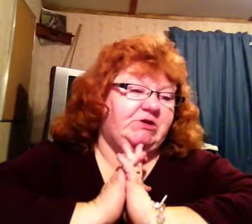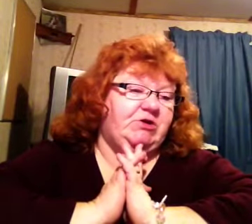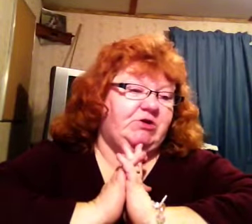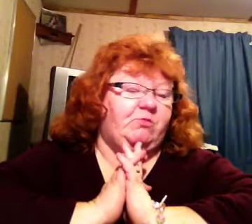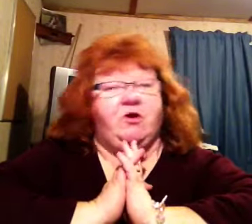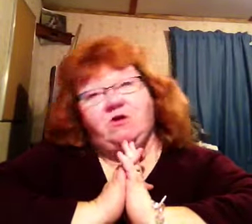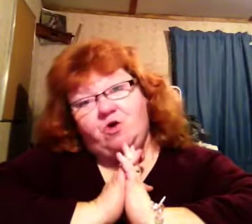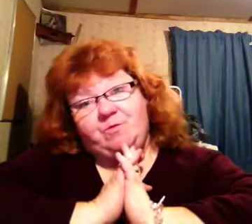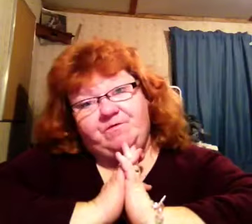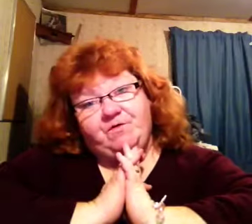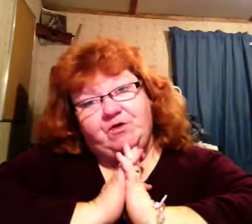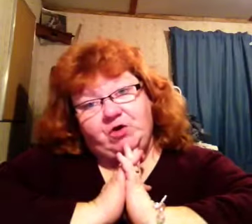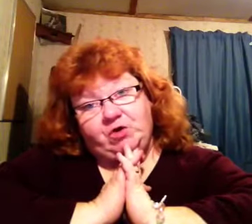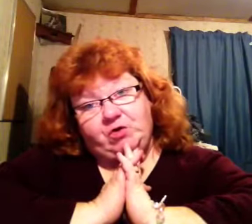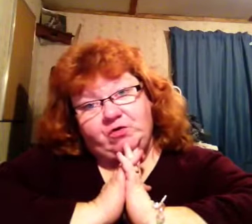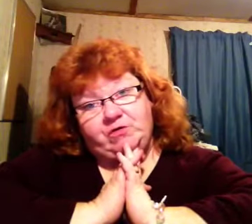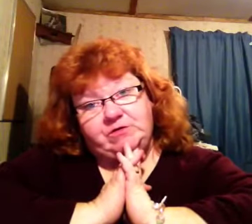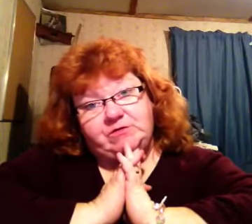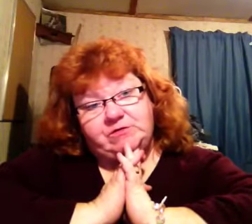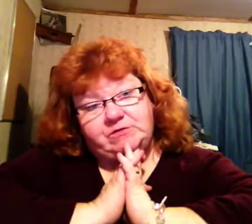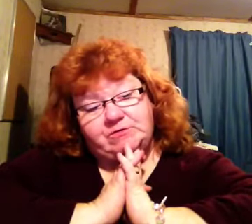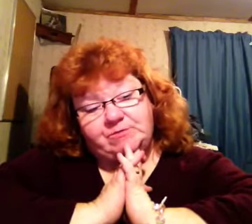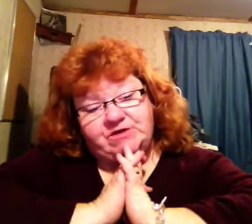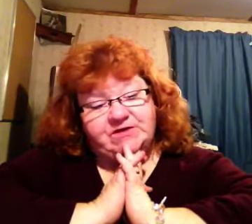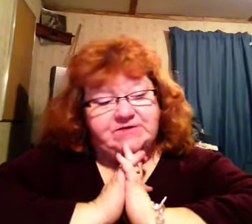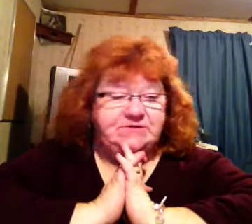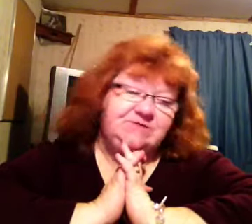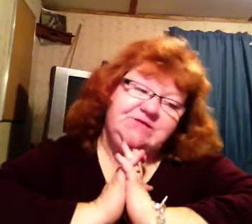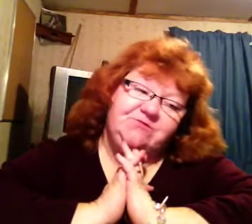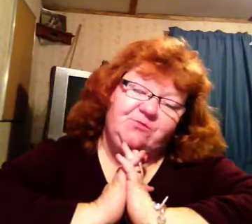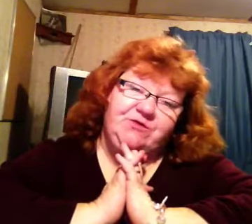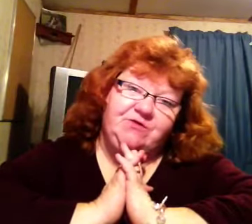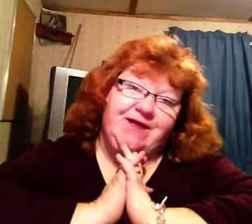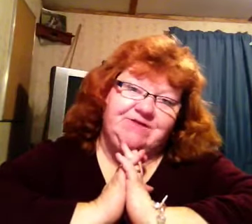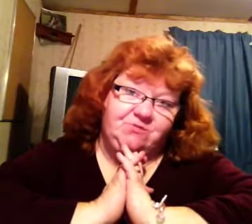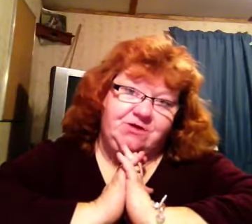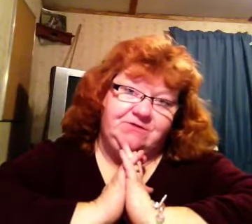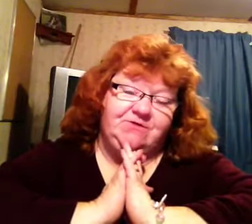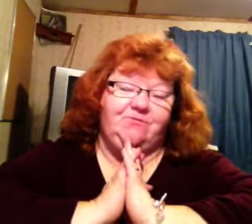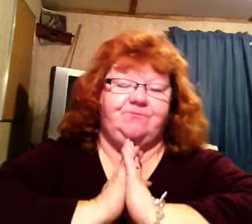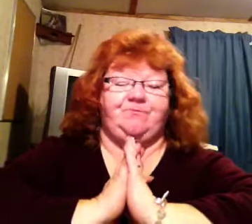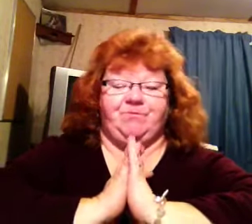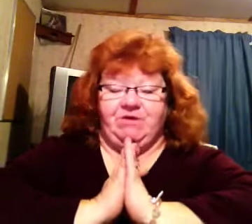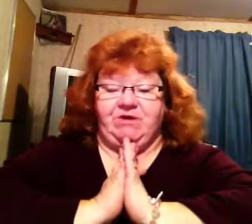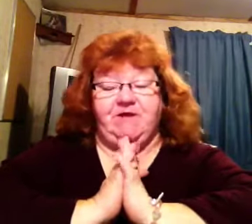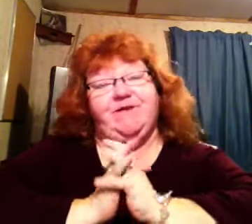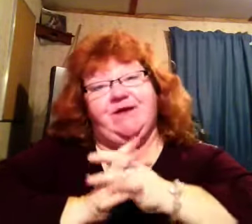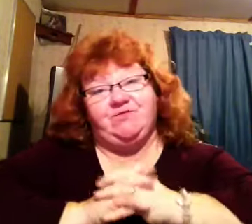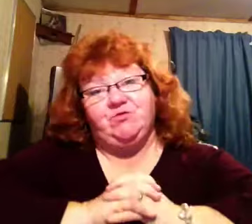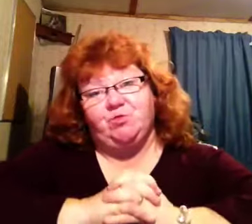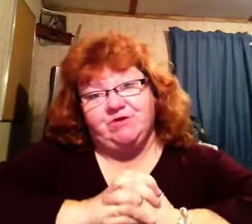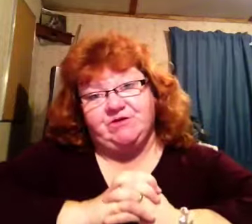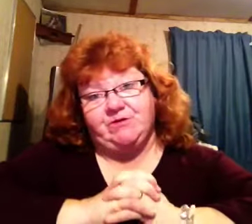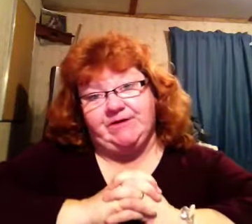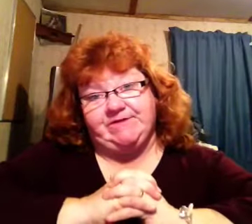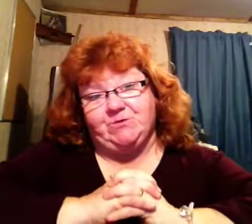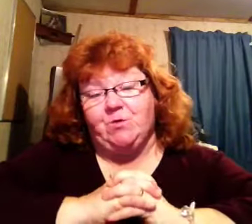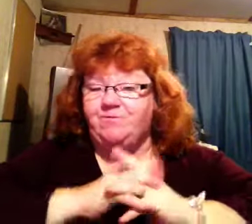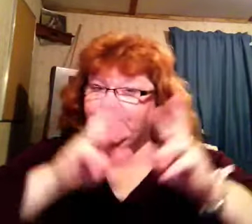We're all hoping for a girl, because this will be their last one, so... And they have two boys already, so hopefully